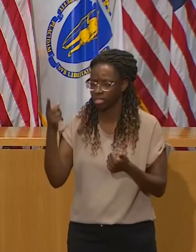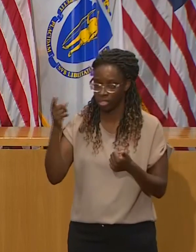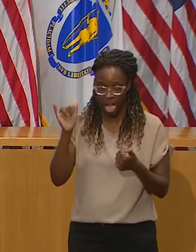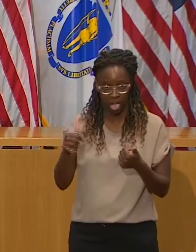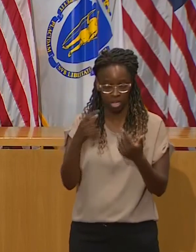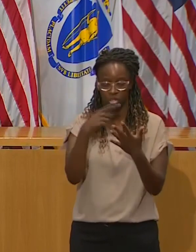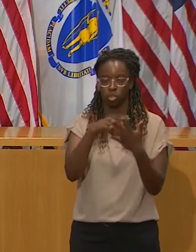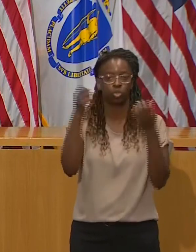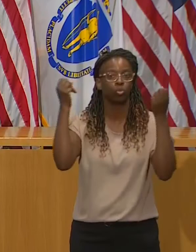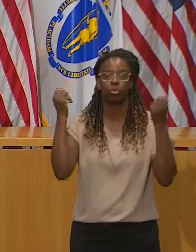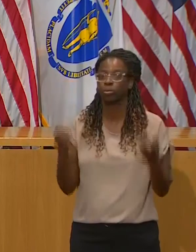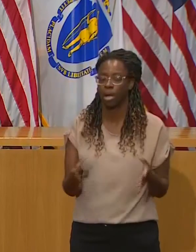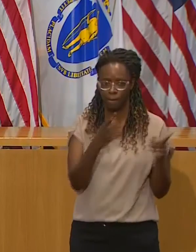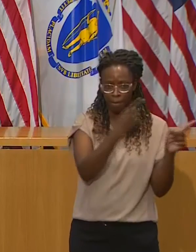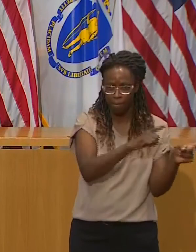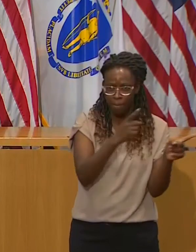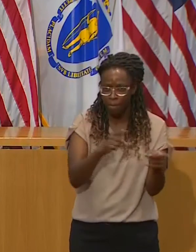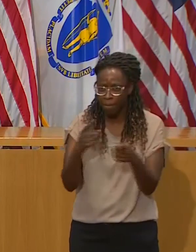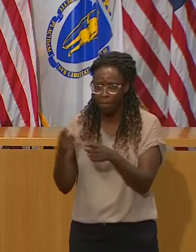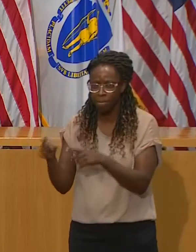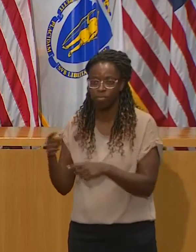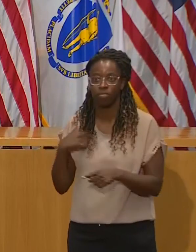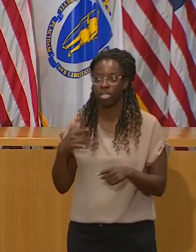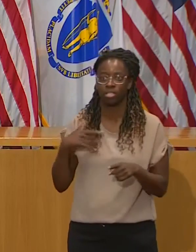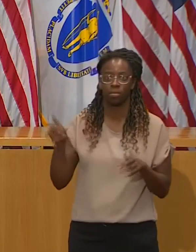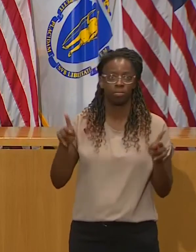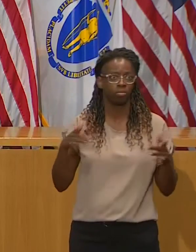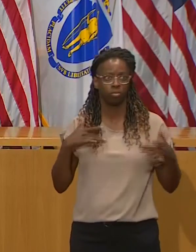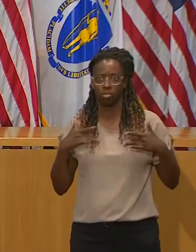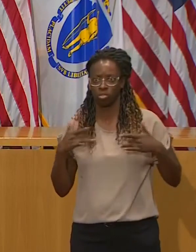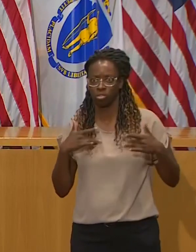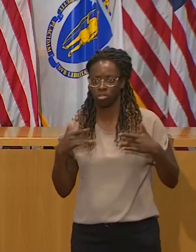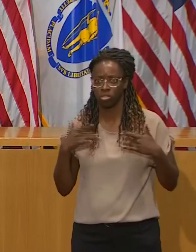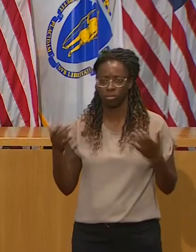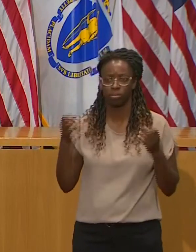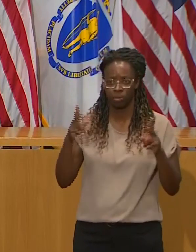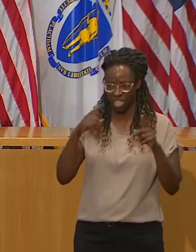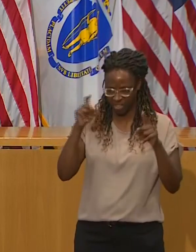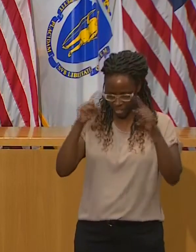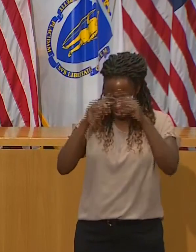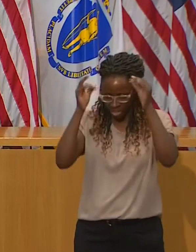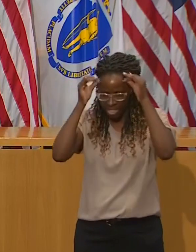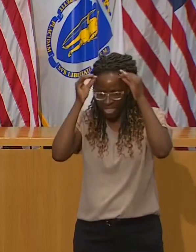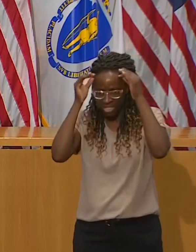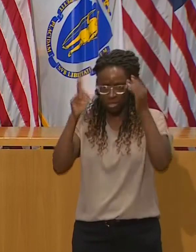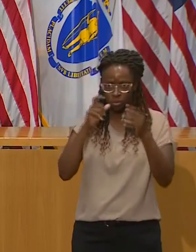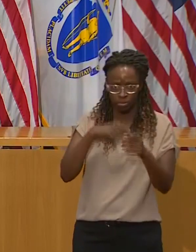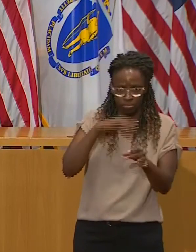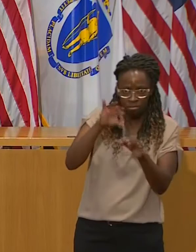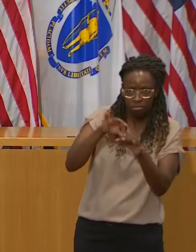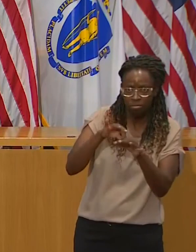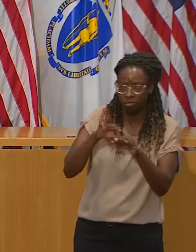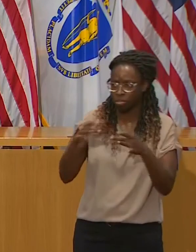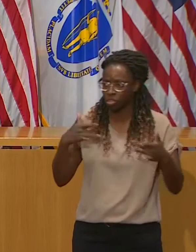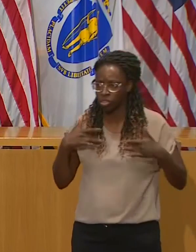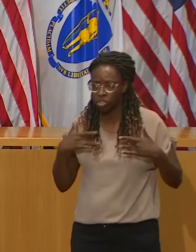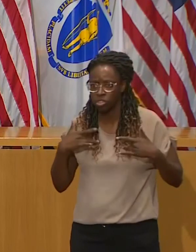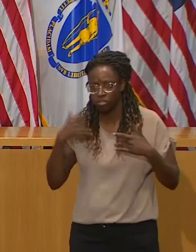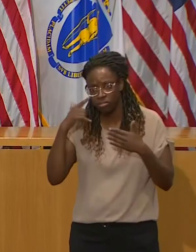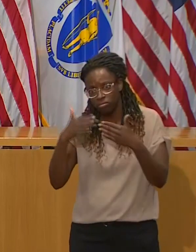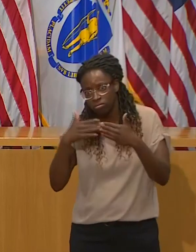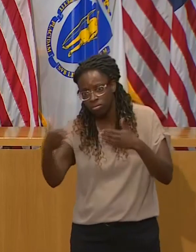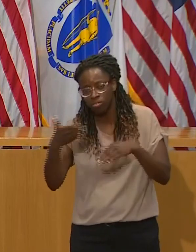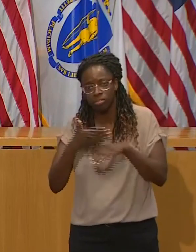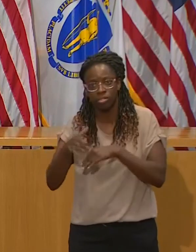with people really worried about all kinds of things associated with the decisions that will be